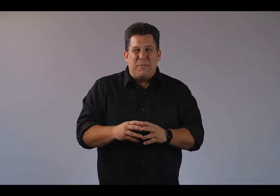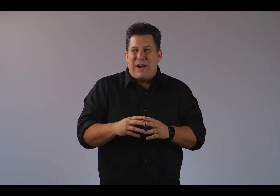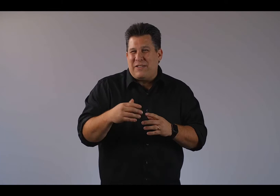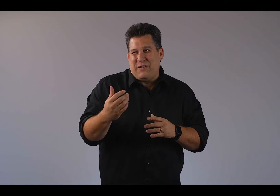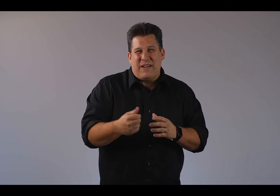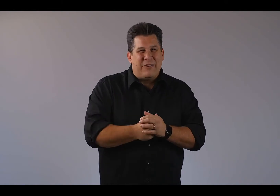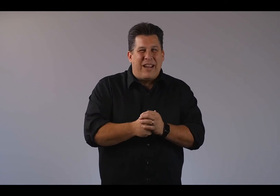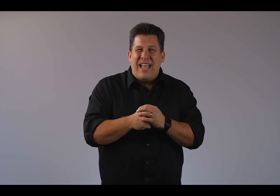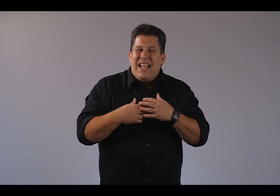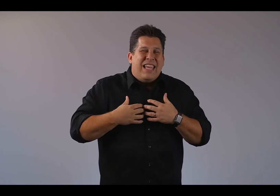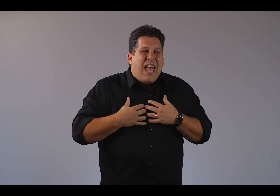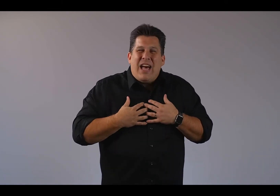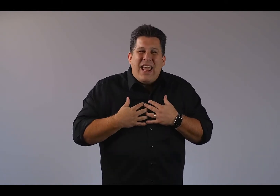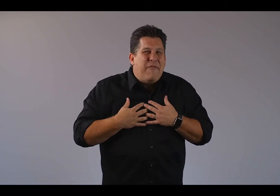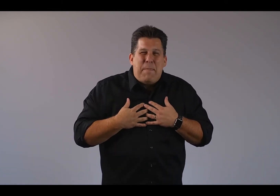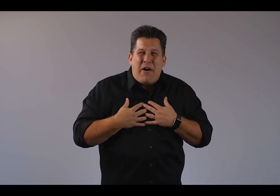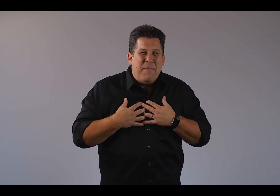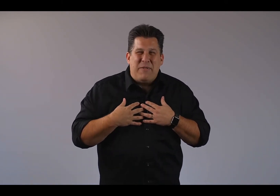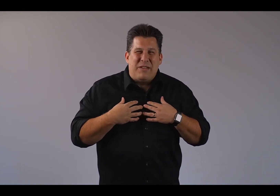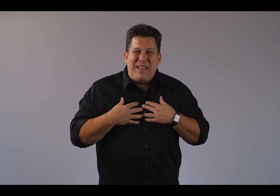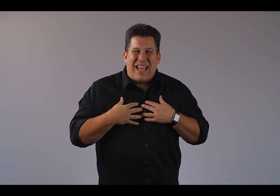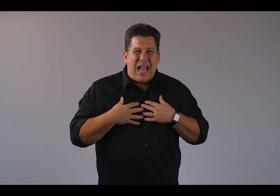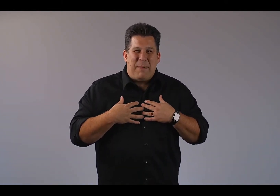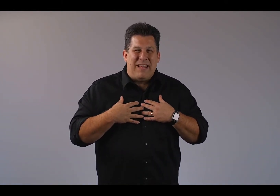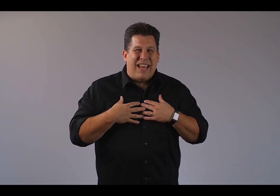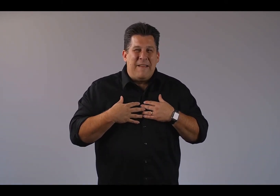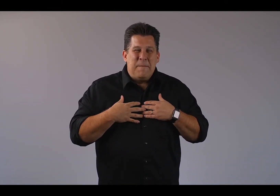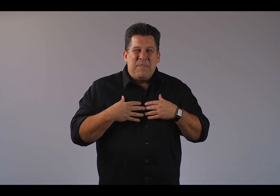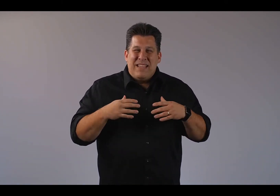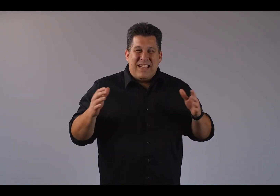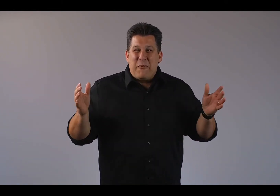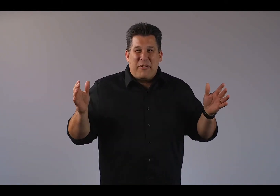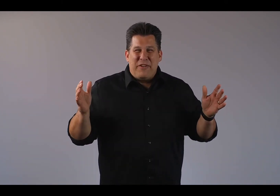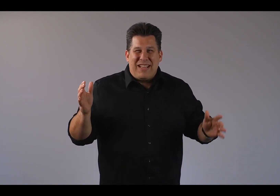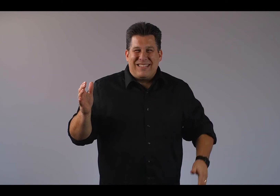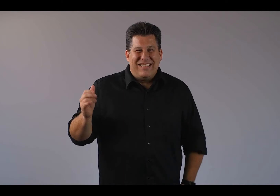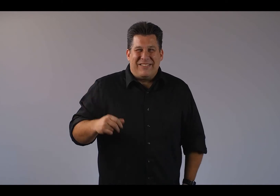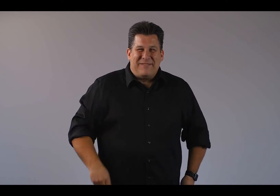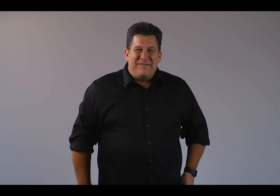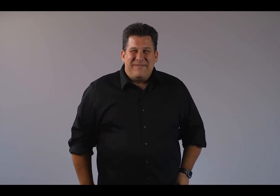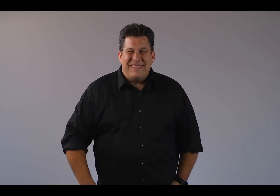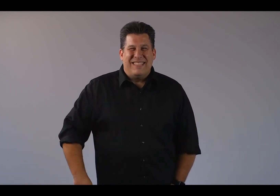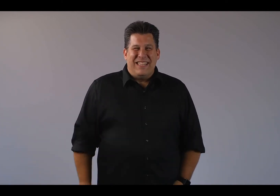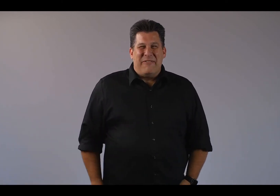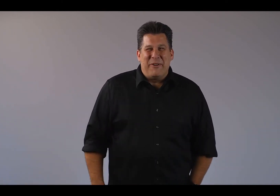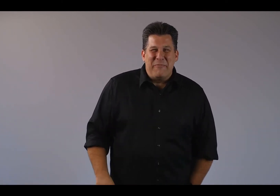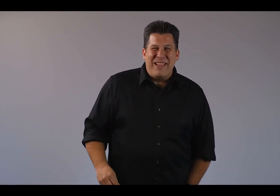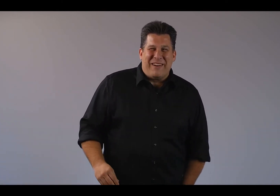apart until she finds the right guy. Like, honey, every part of me wants to make that happen tonight. Has that ever worked for you guys? No. Never worked for me either.